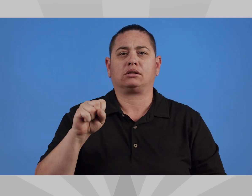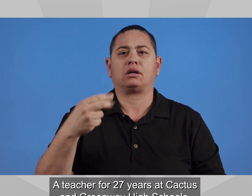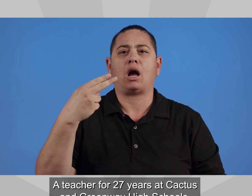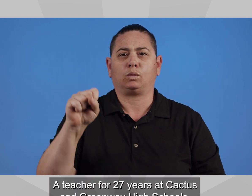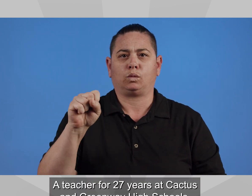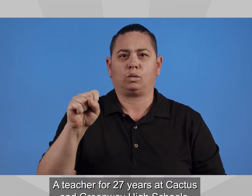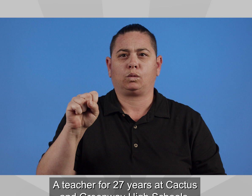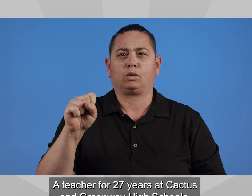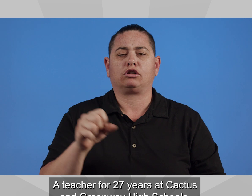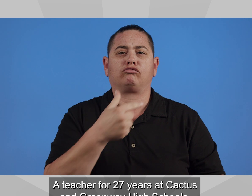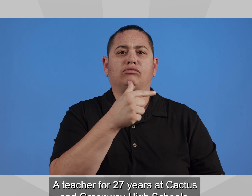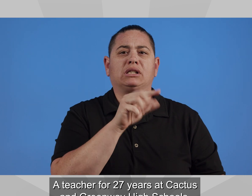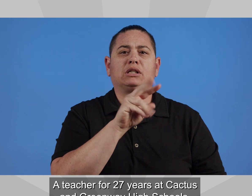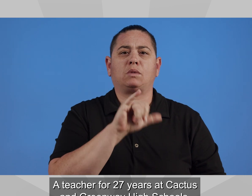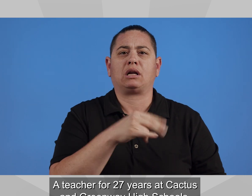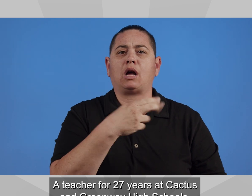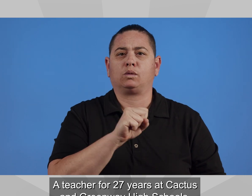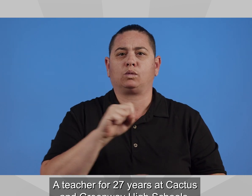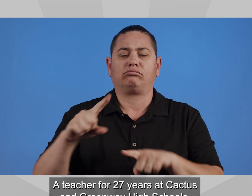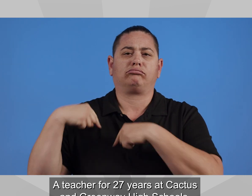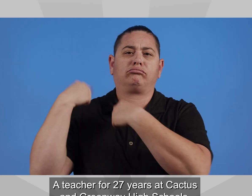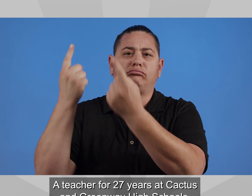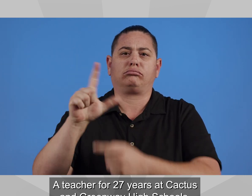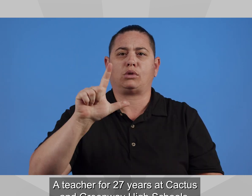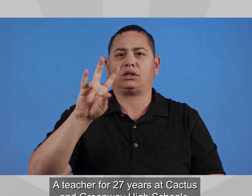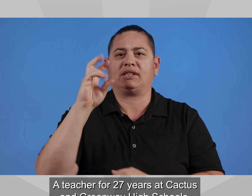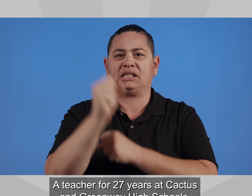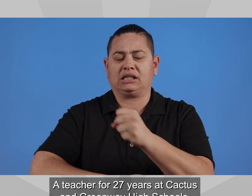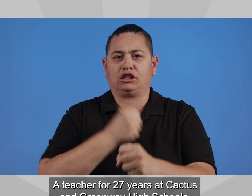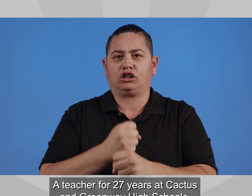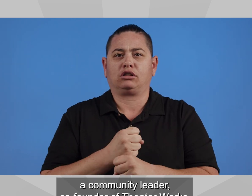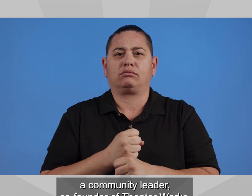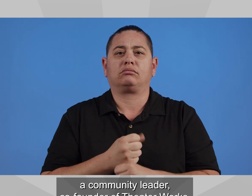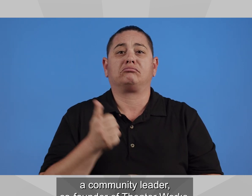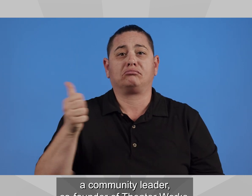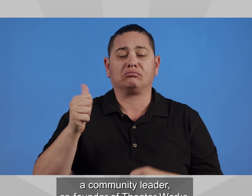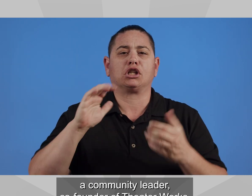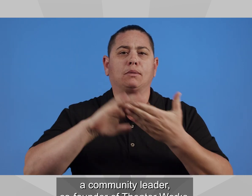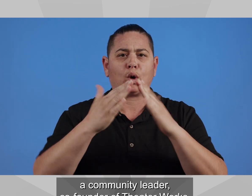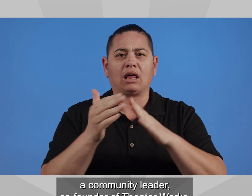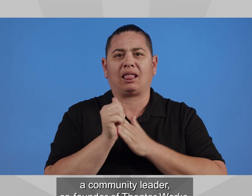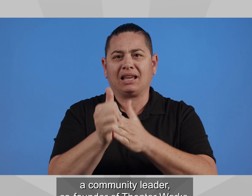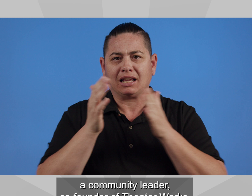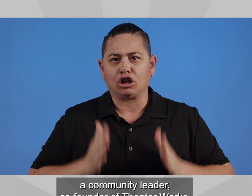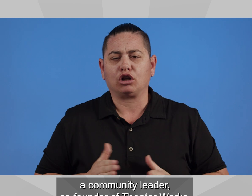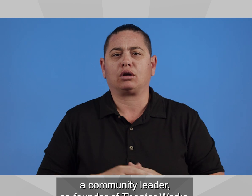A teacher for 27 years at Cactus and Greenway High Schools, a community leader,